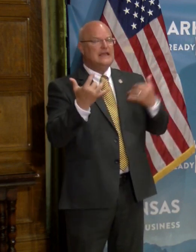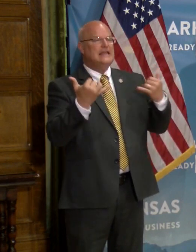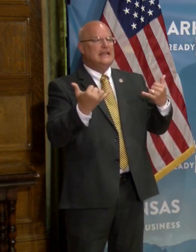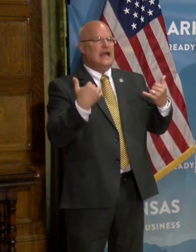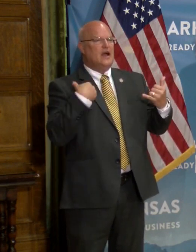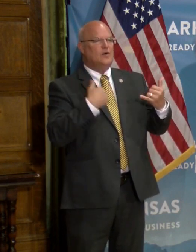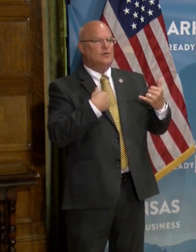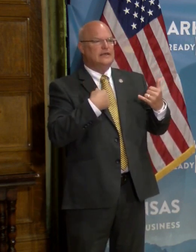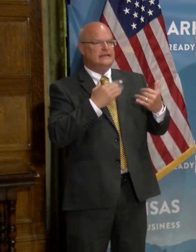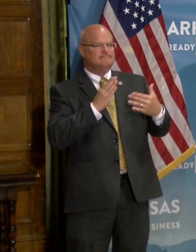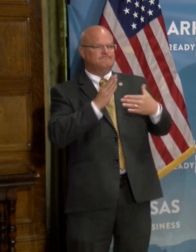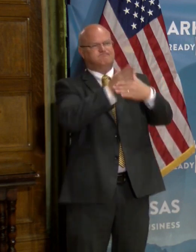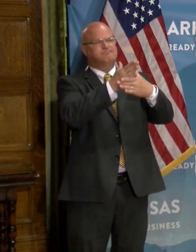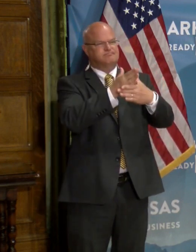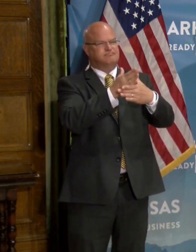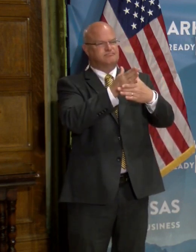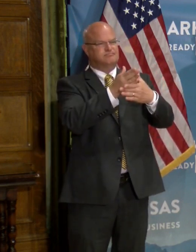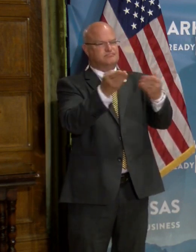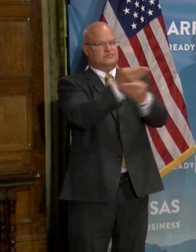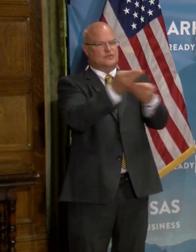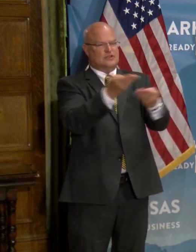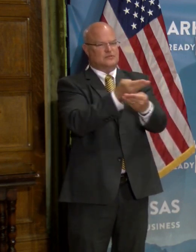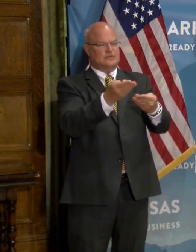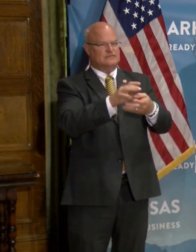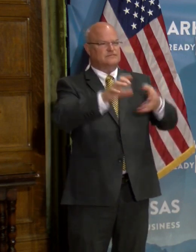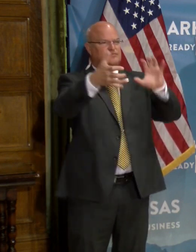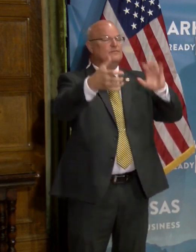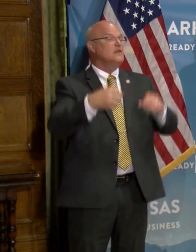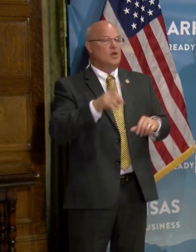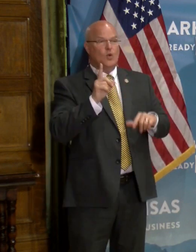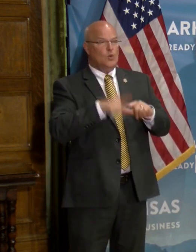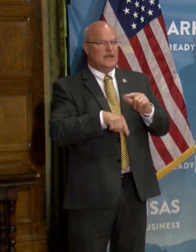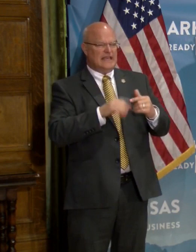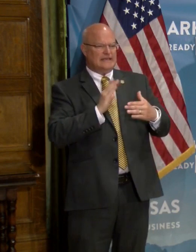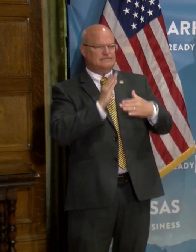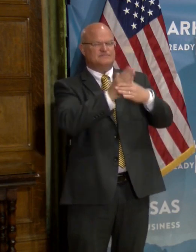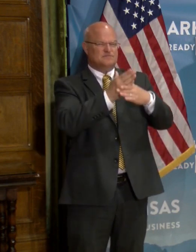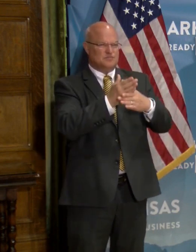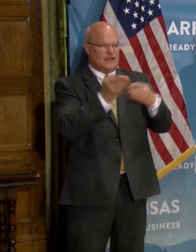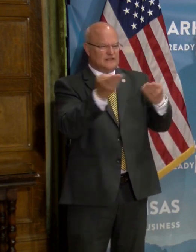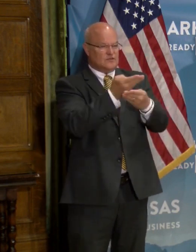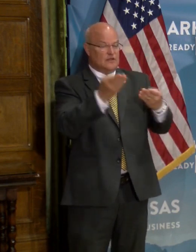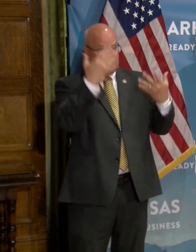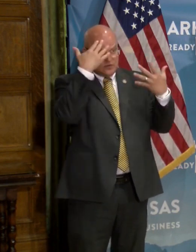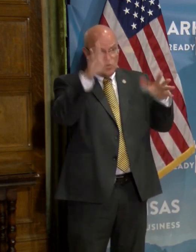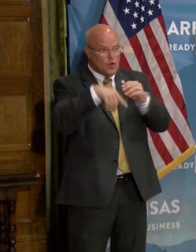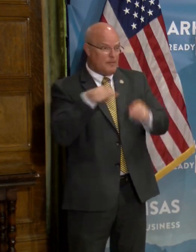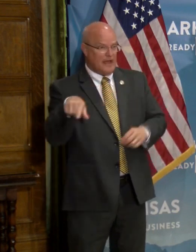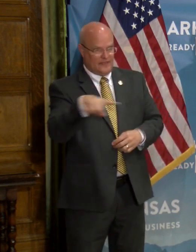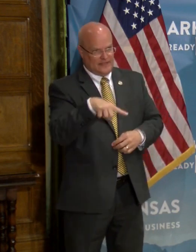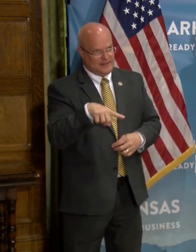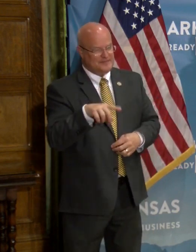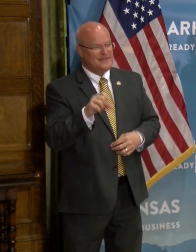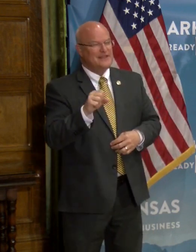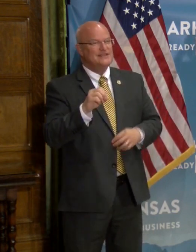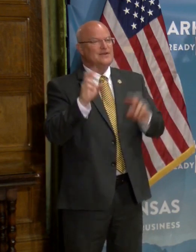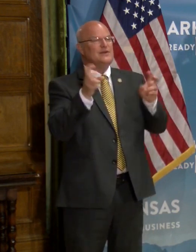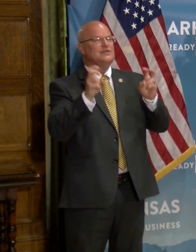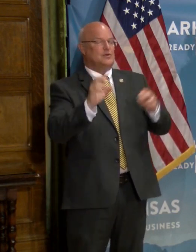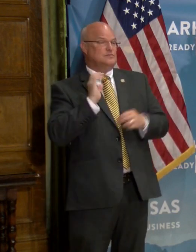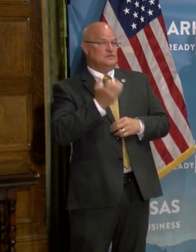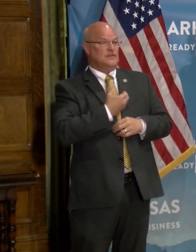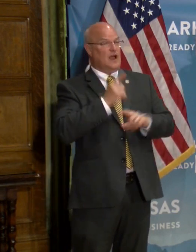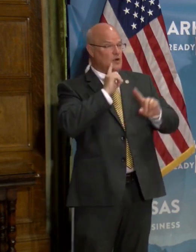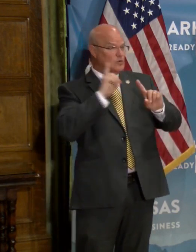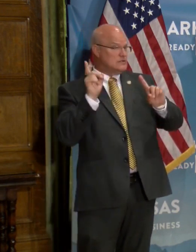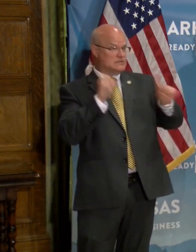interrupt these chains of transmission. Uh, we can't interrupt those chains of transmission if we don't know about them. Uh, in terms of our